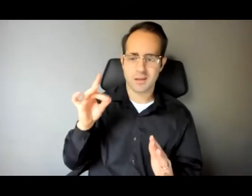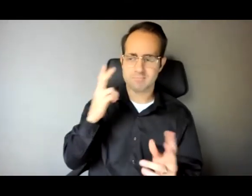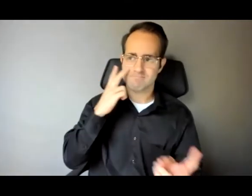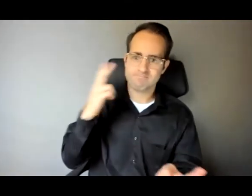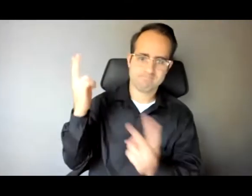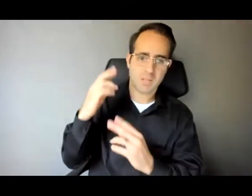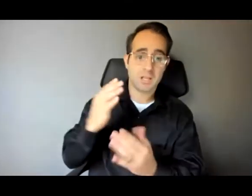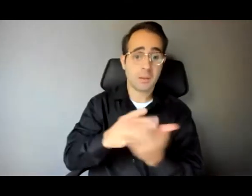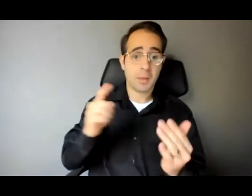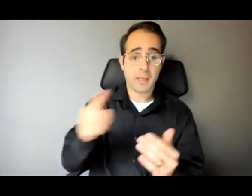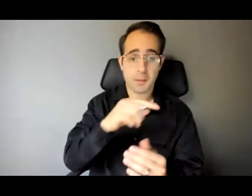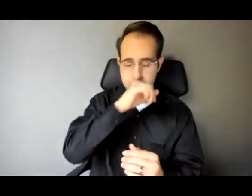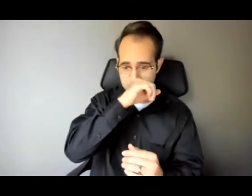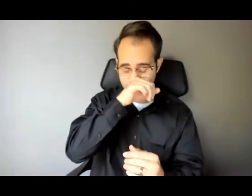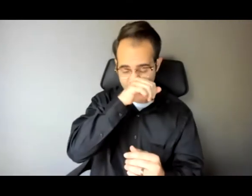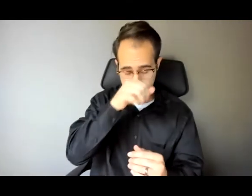resilient,